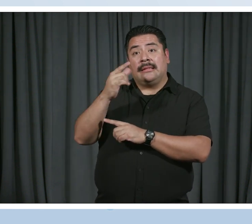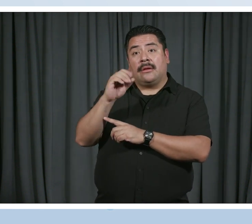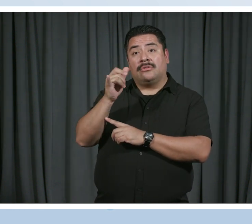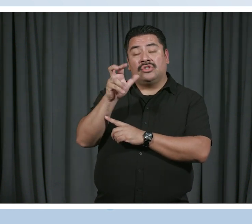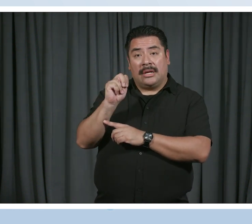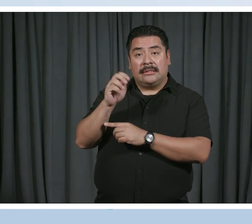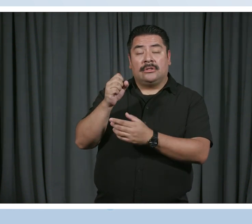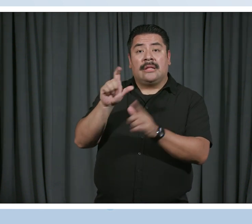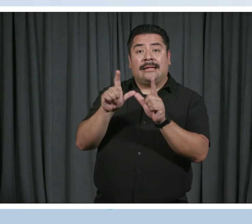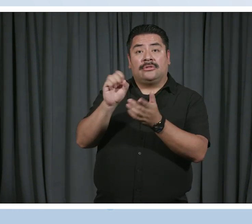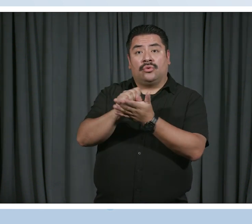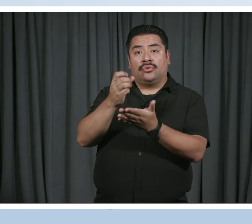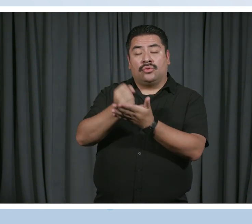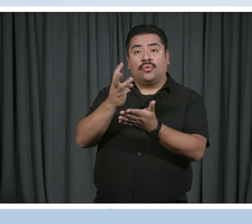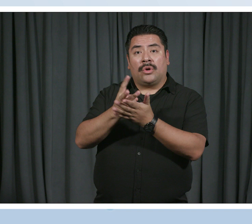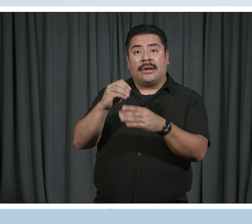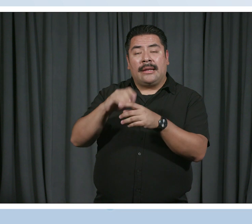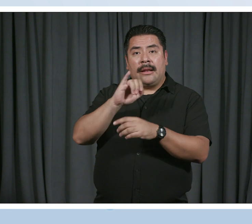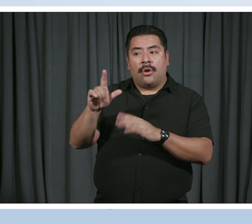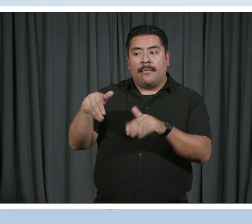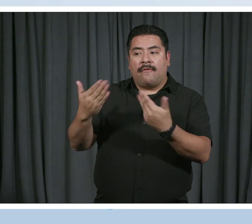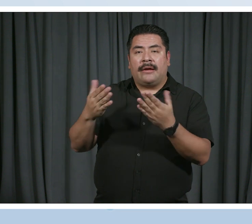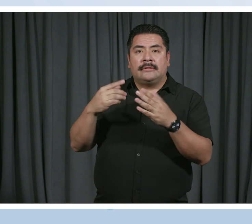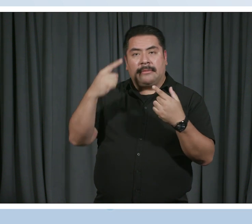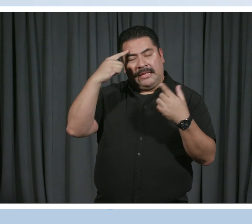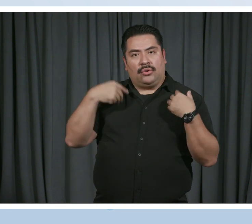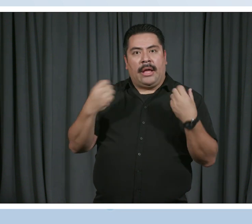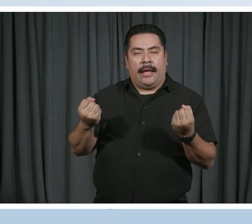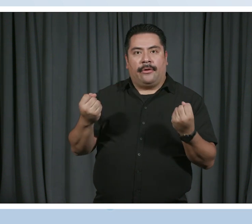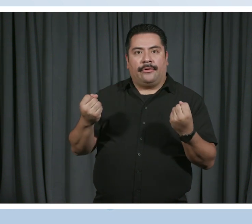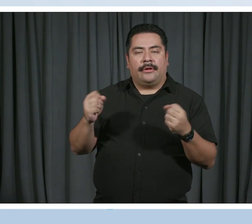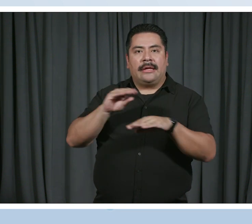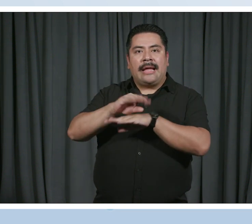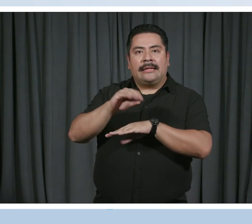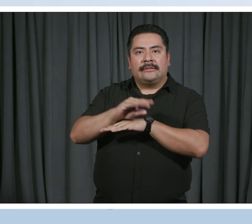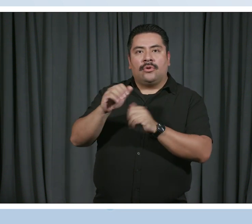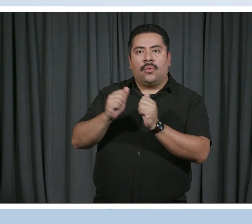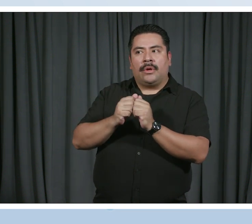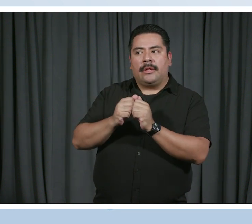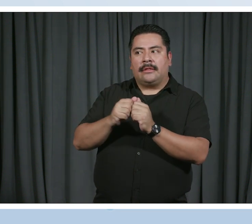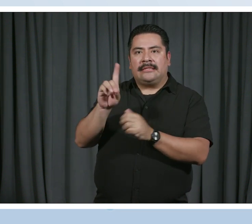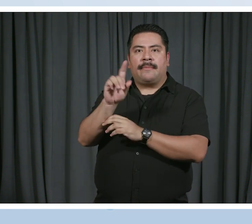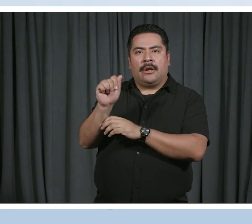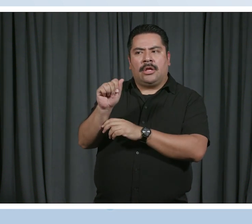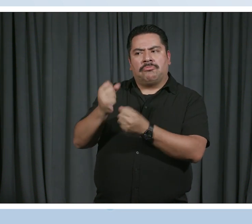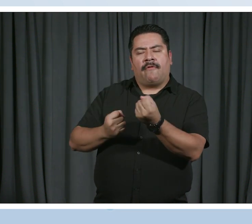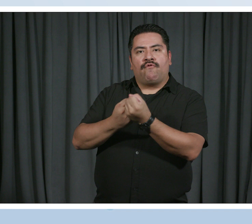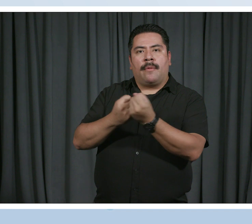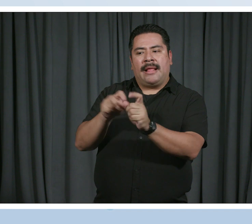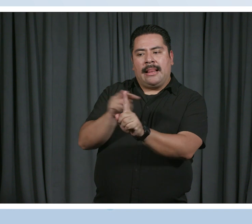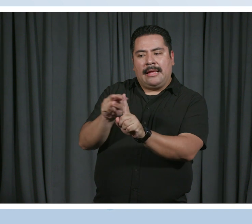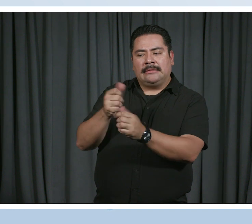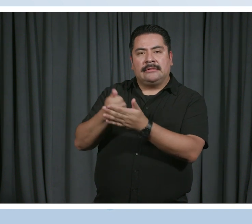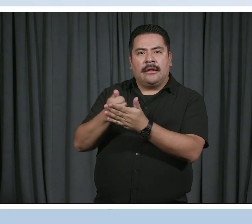a licensed social worker in Illinois and currently provides mental health counseling through a disability affirming lens. She is guided by the vision